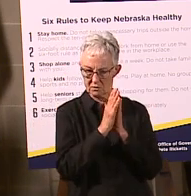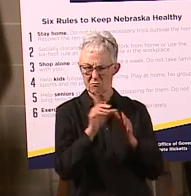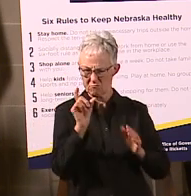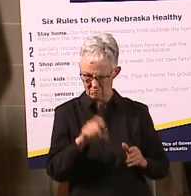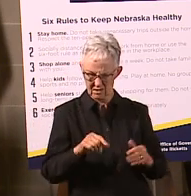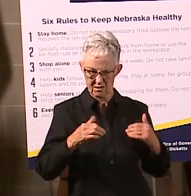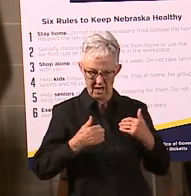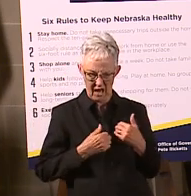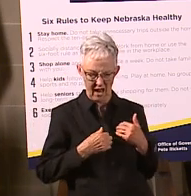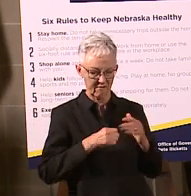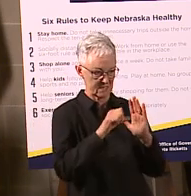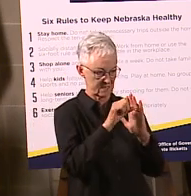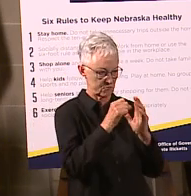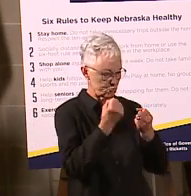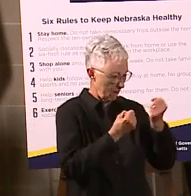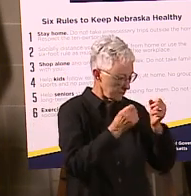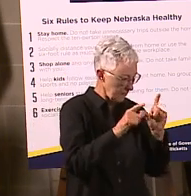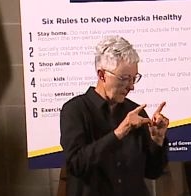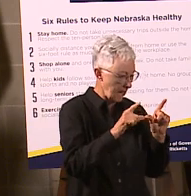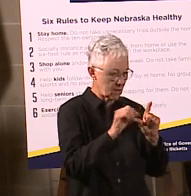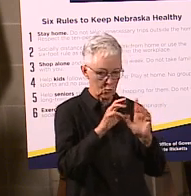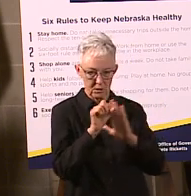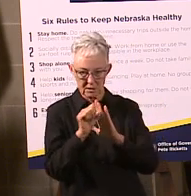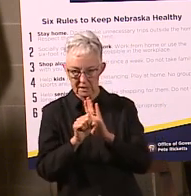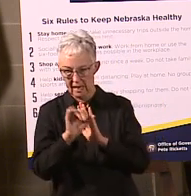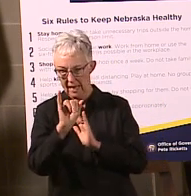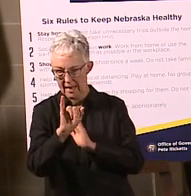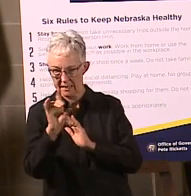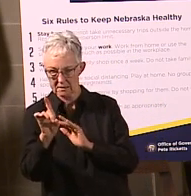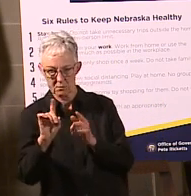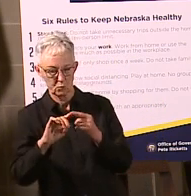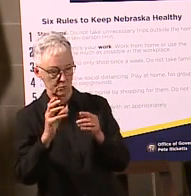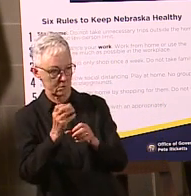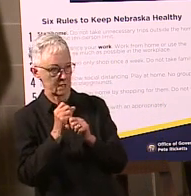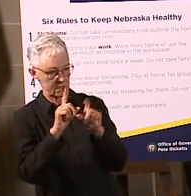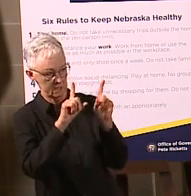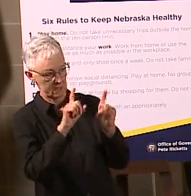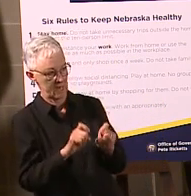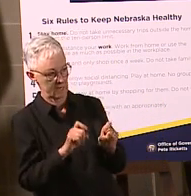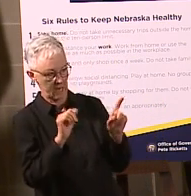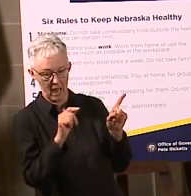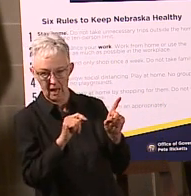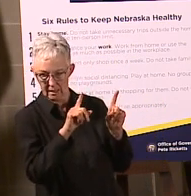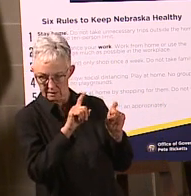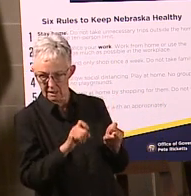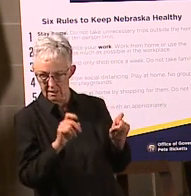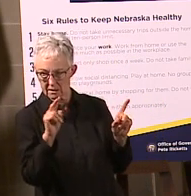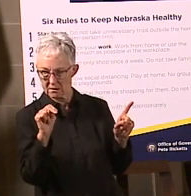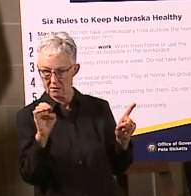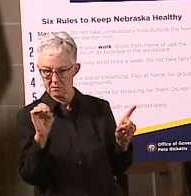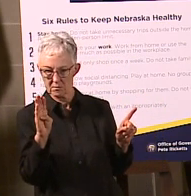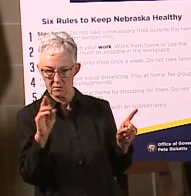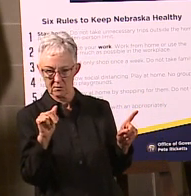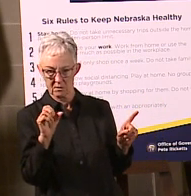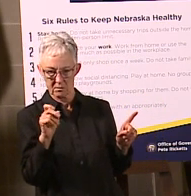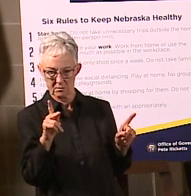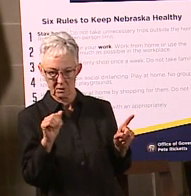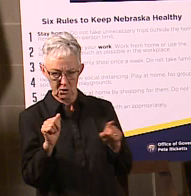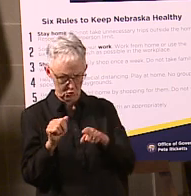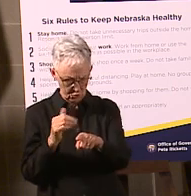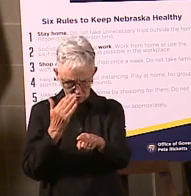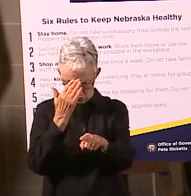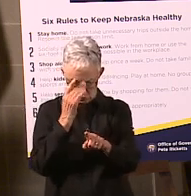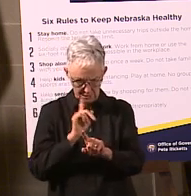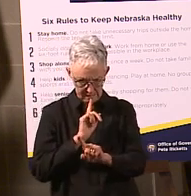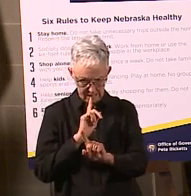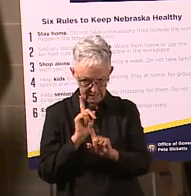wants to know, do you have to have a driver's license or a state ID to get tested at Test Nebraska? And, Dr. Anton, do you happen to know the answer to that question?